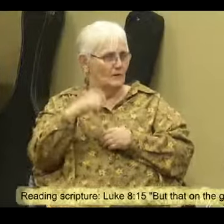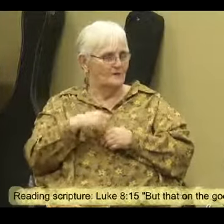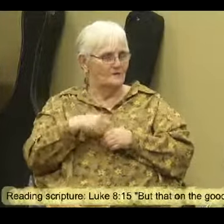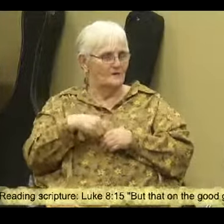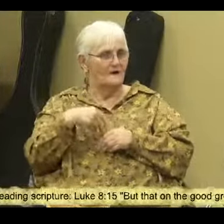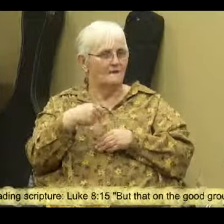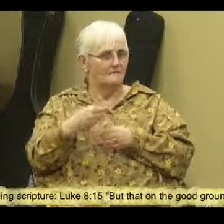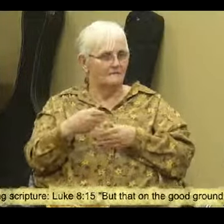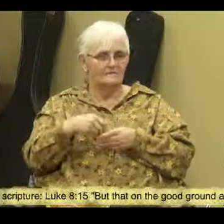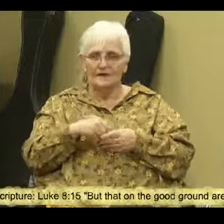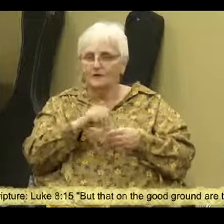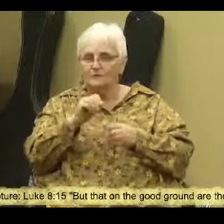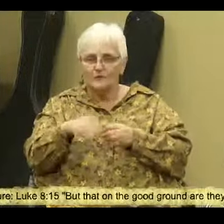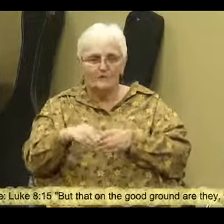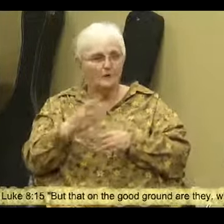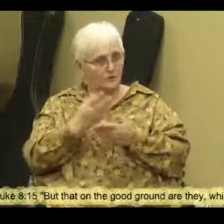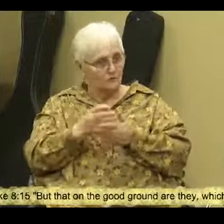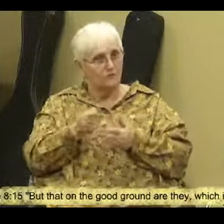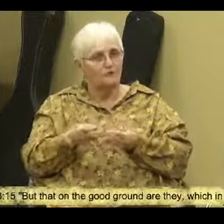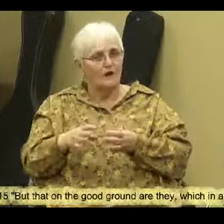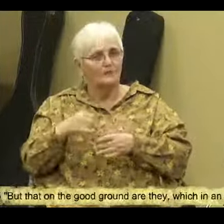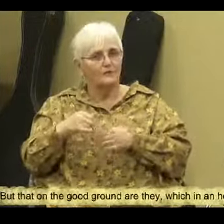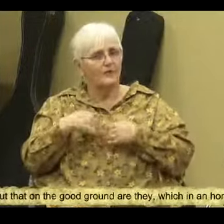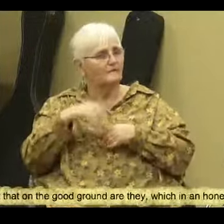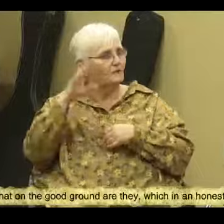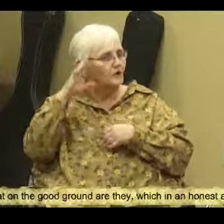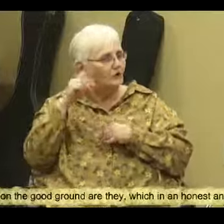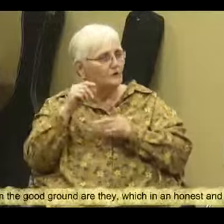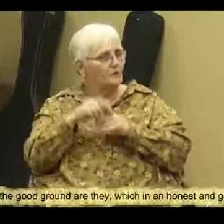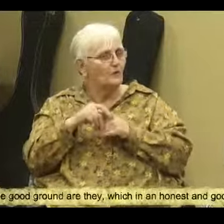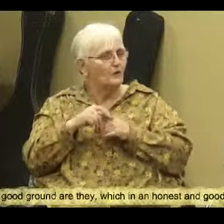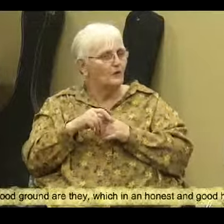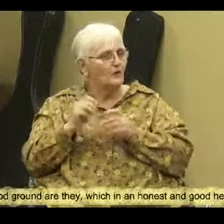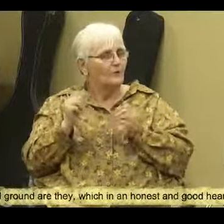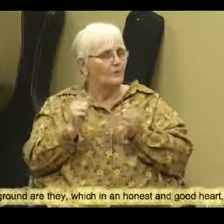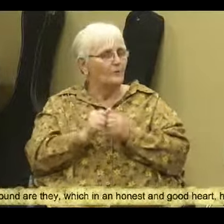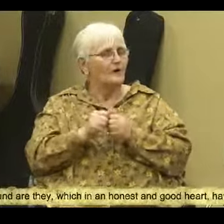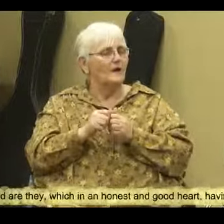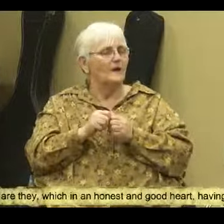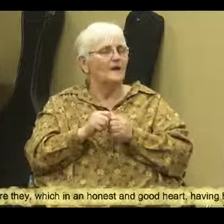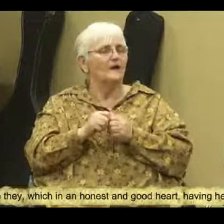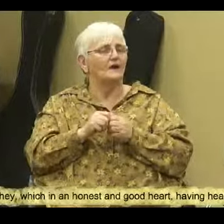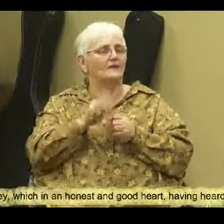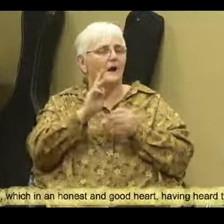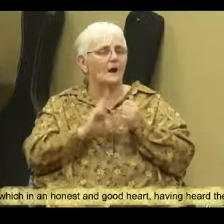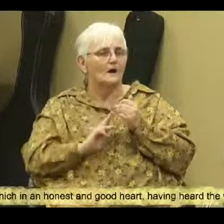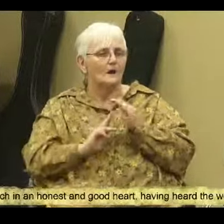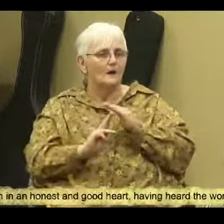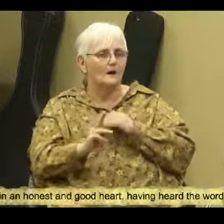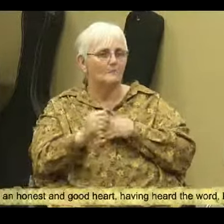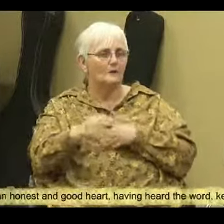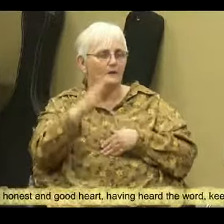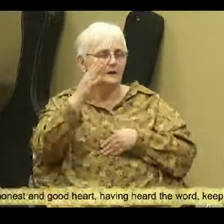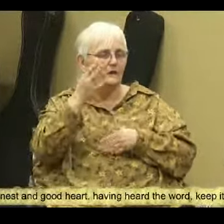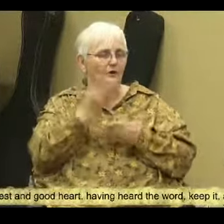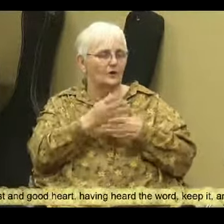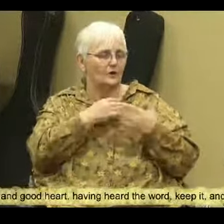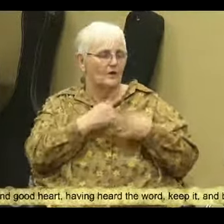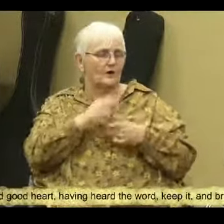good ground are those who having heard the word with a noble and good heart keep it and bear fruit with